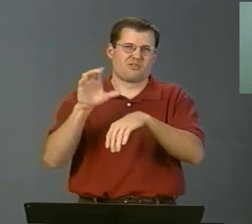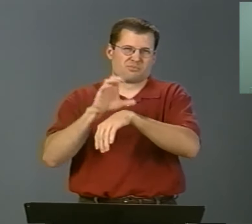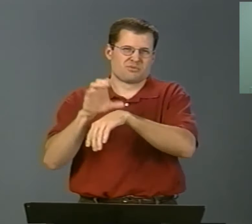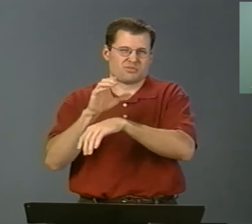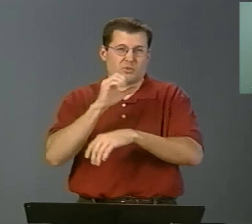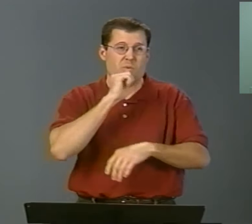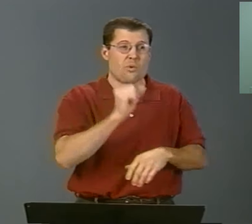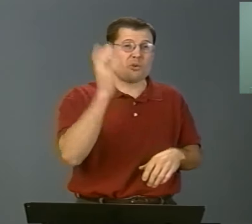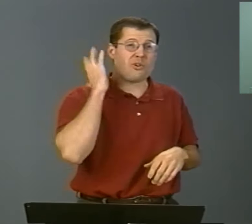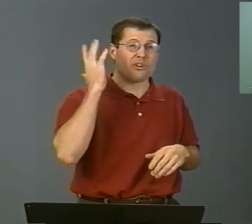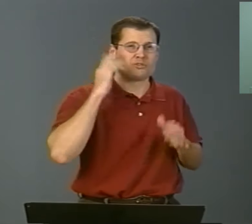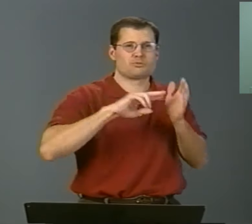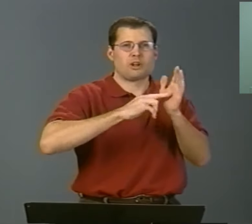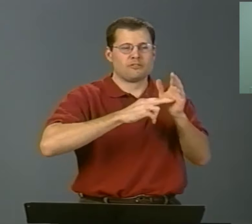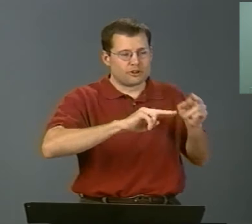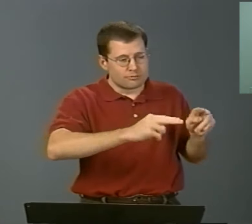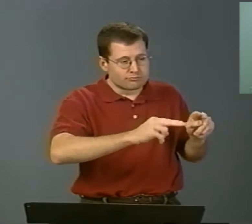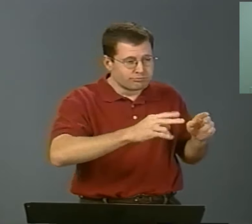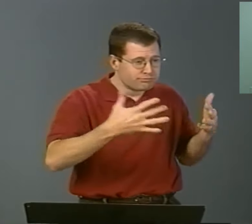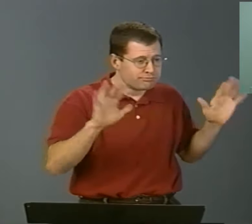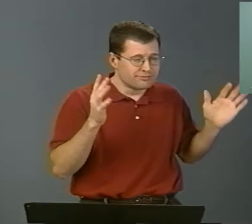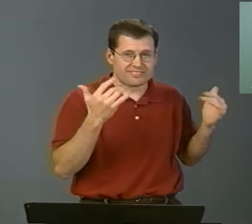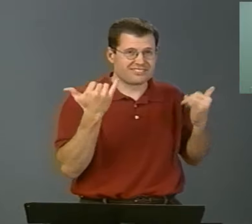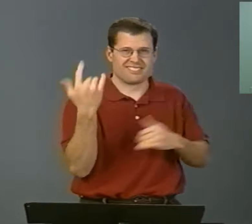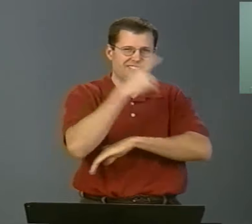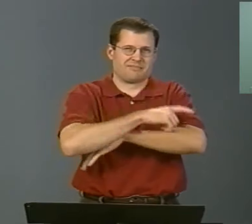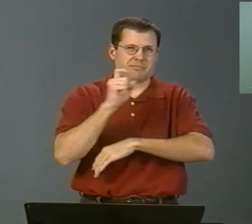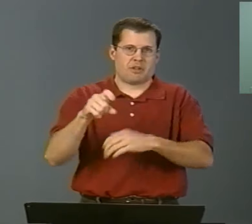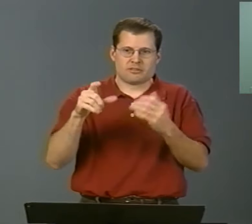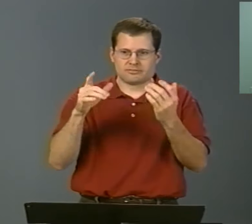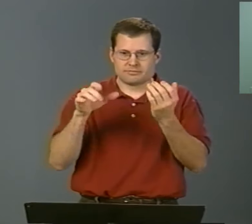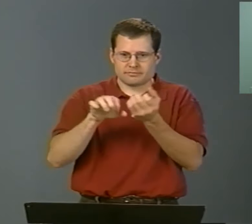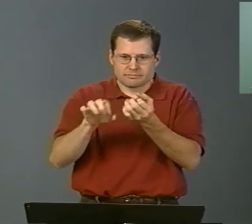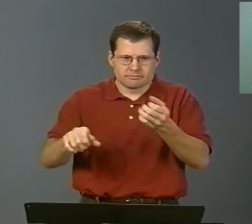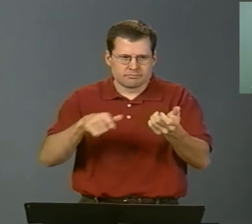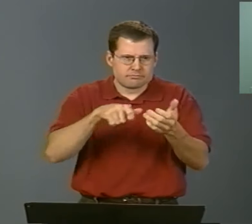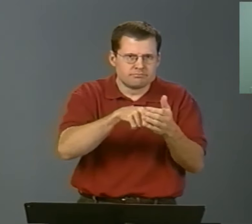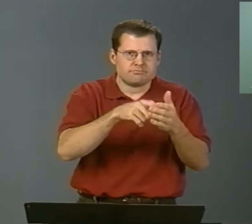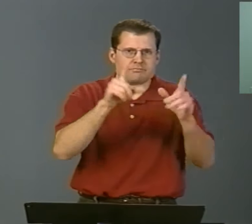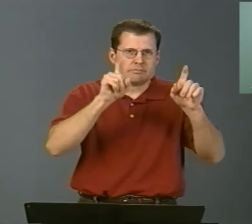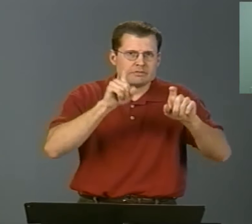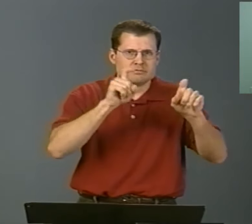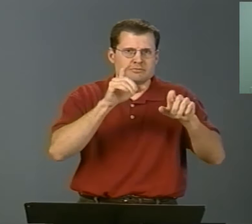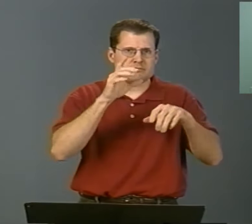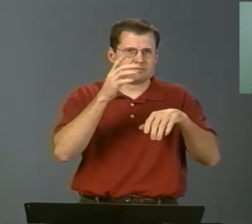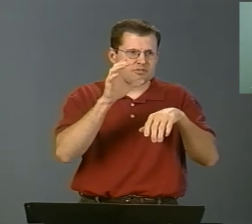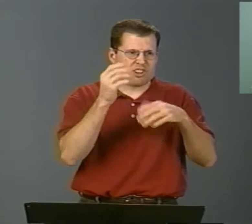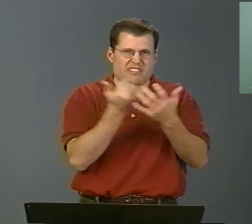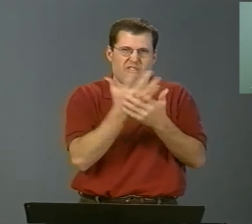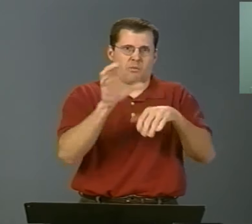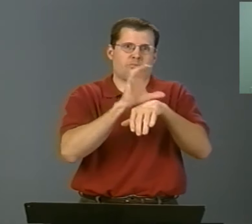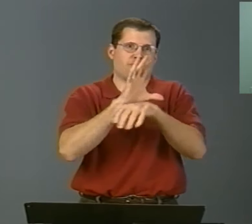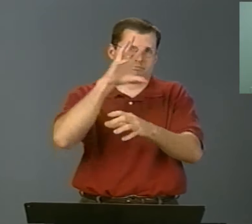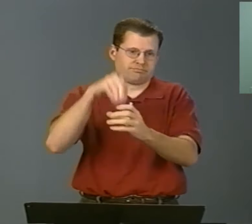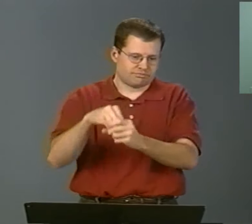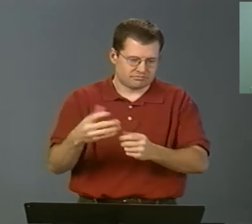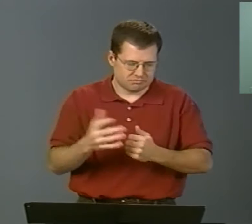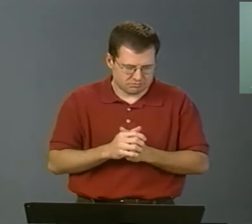Also, it's important that they have the proper equipment, you know, if it's up to date, if they're